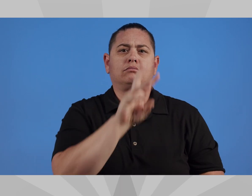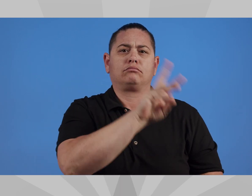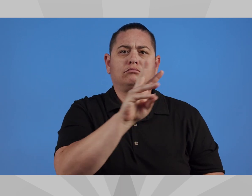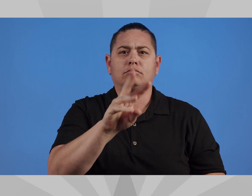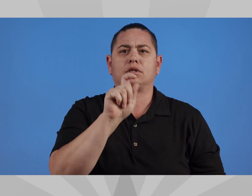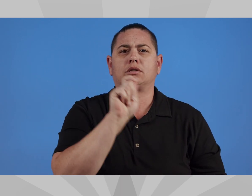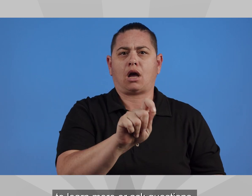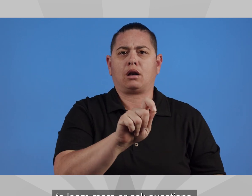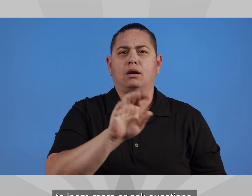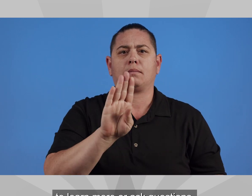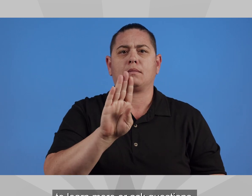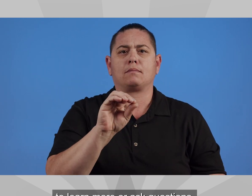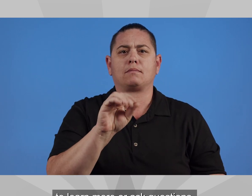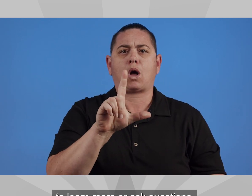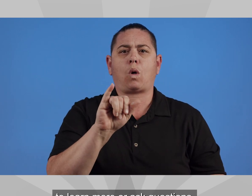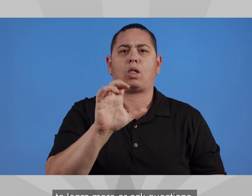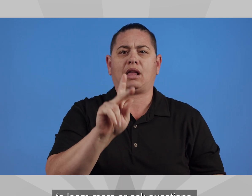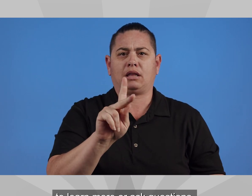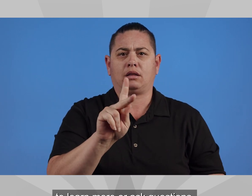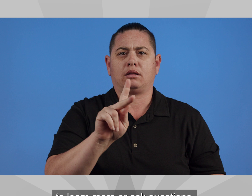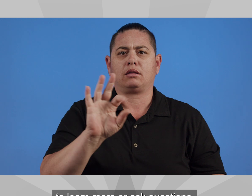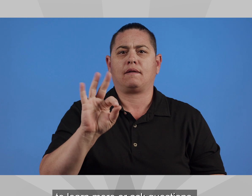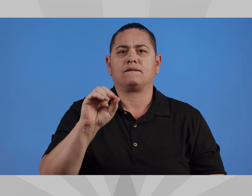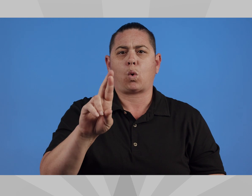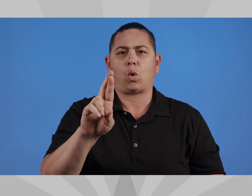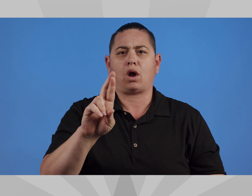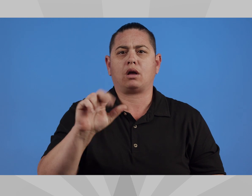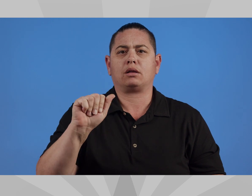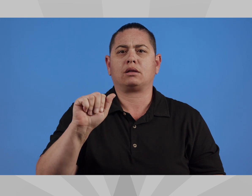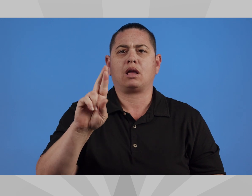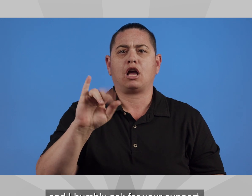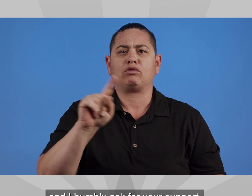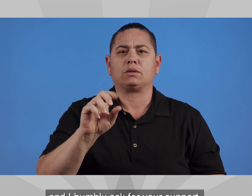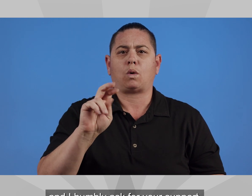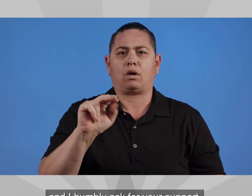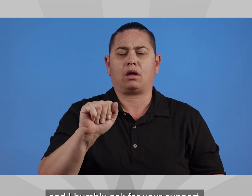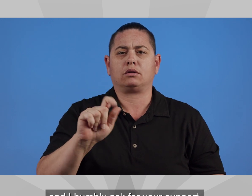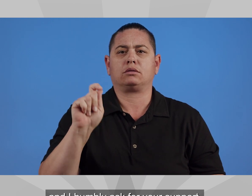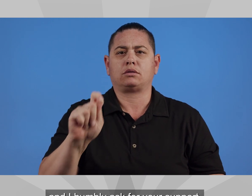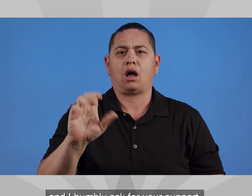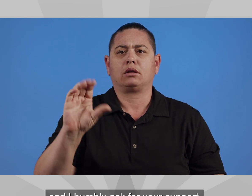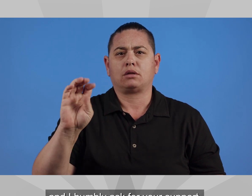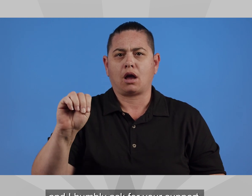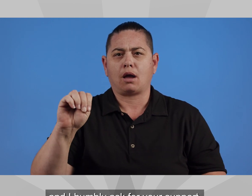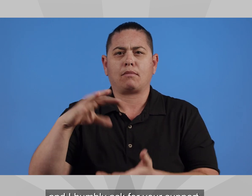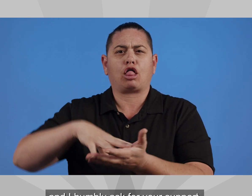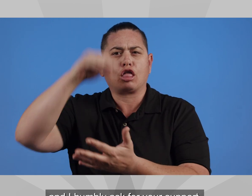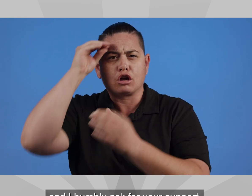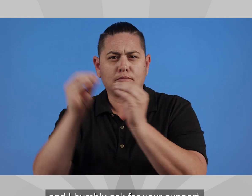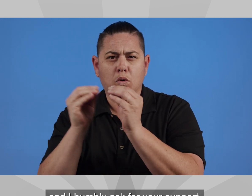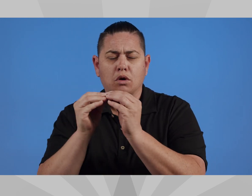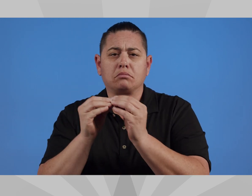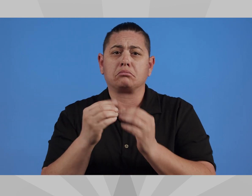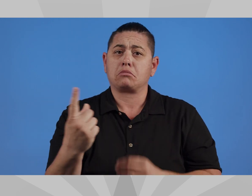.com to learn more or ask questions. And I humbly ask for your